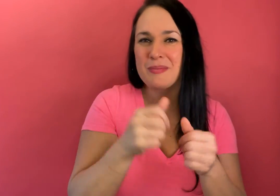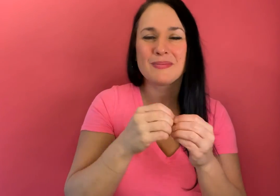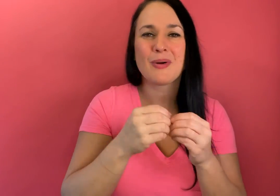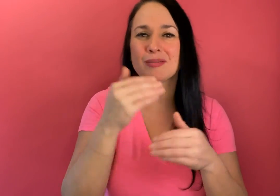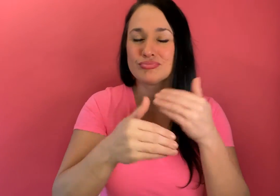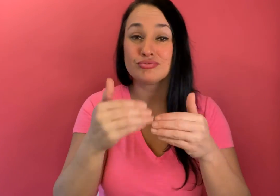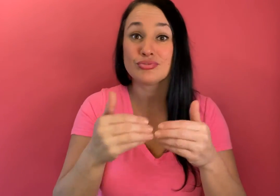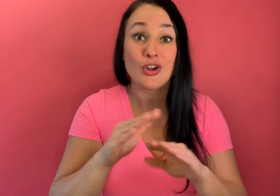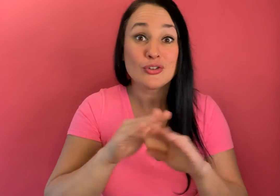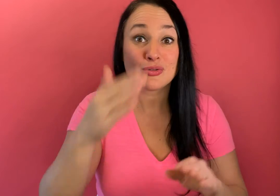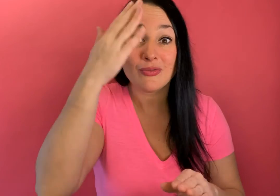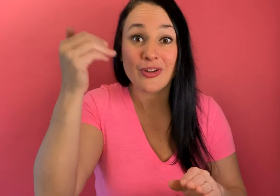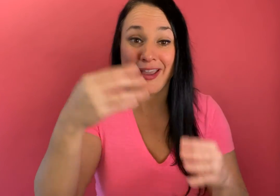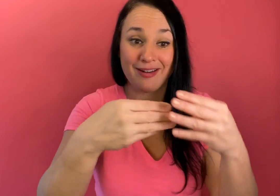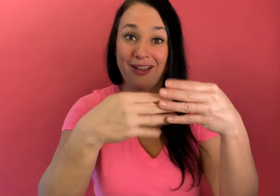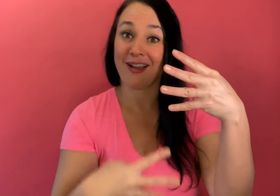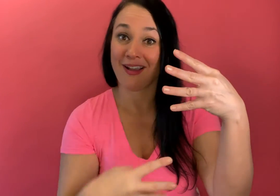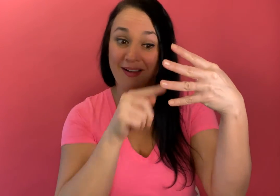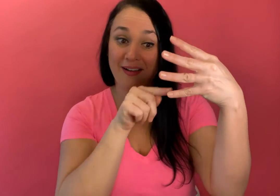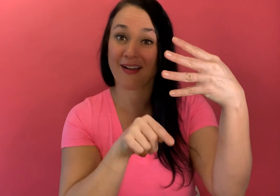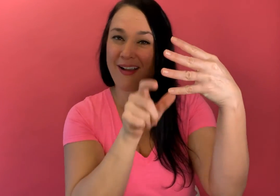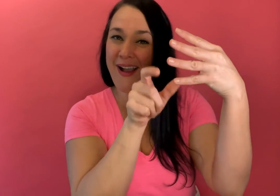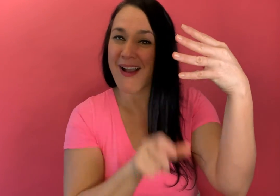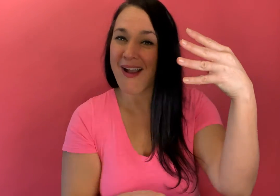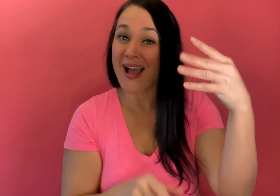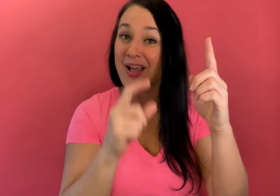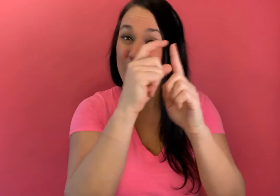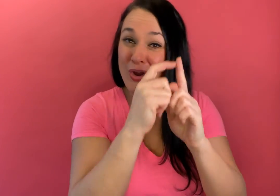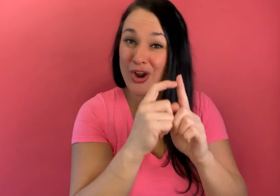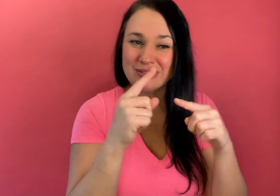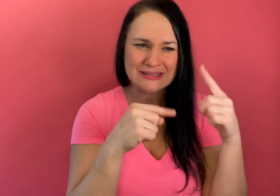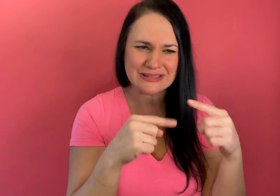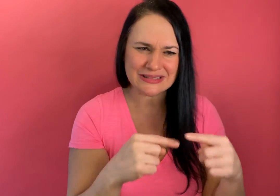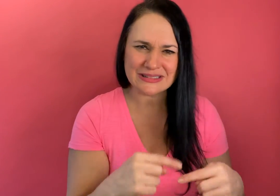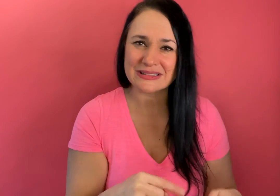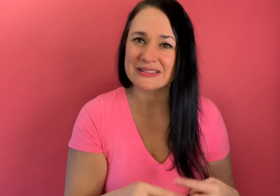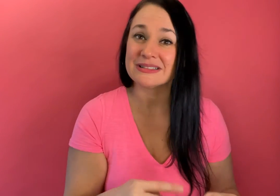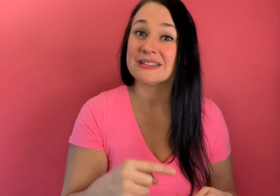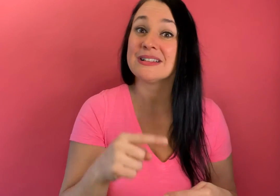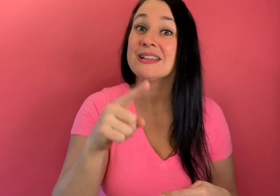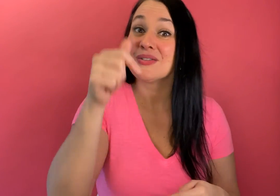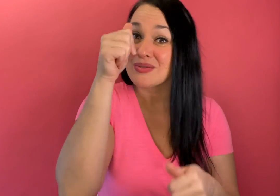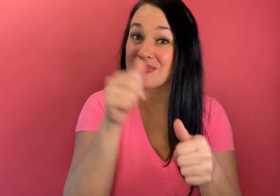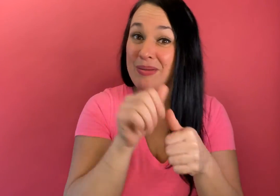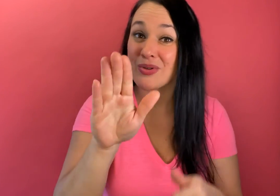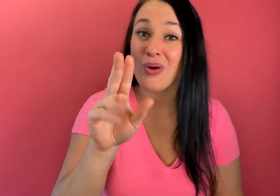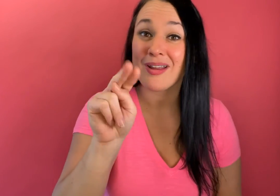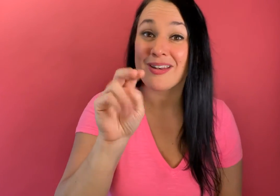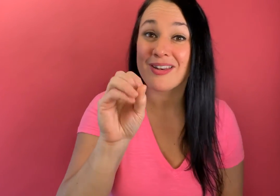on out now don't forget to click the drop down box and the list of words are all there go over them a couple times now remember these are your non